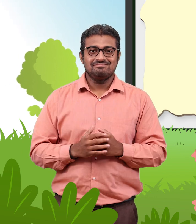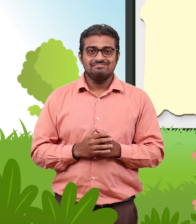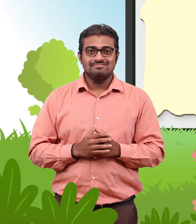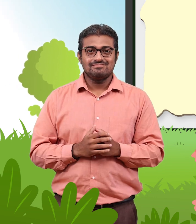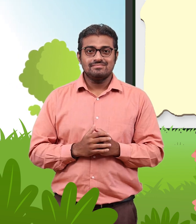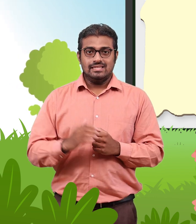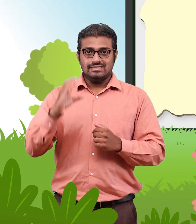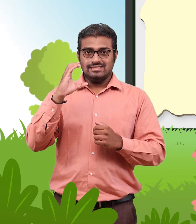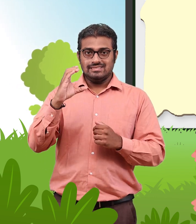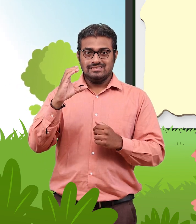See.